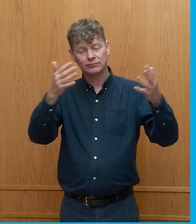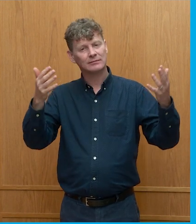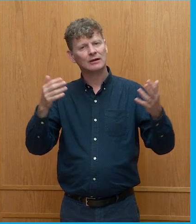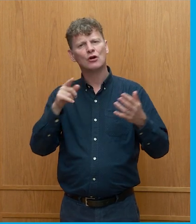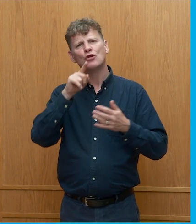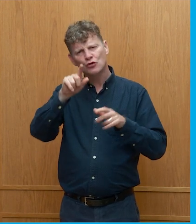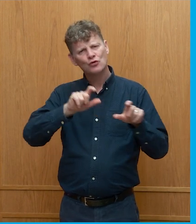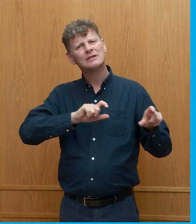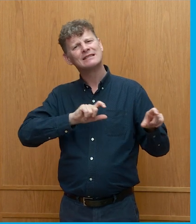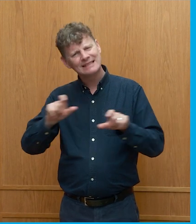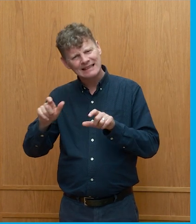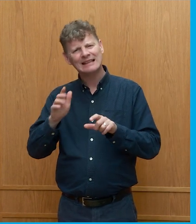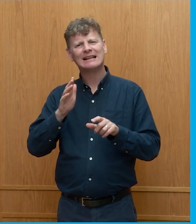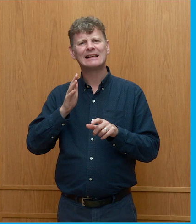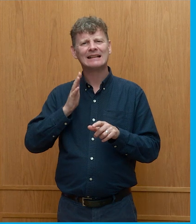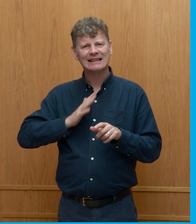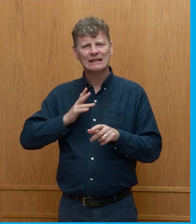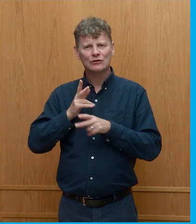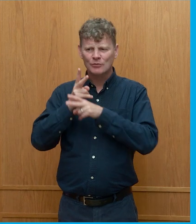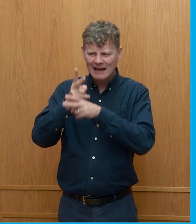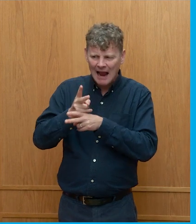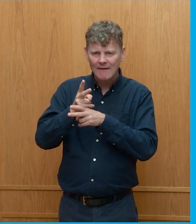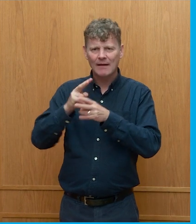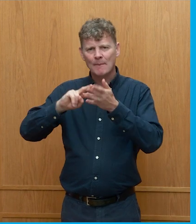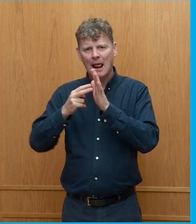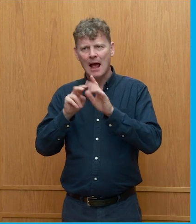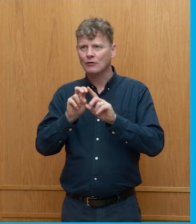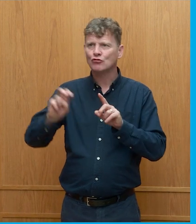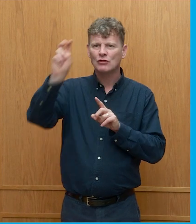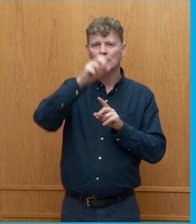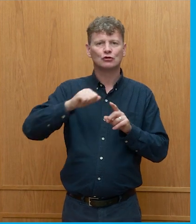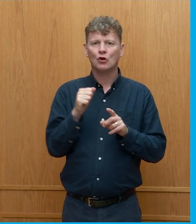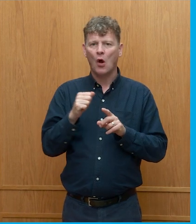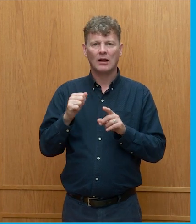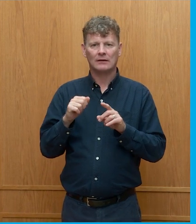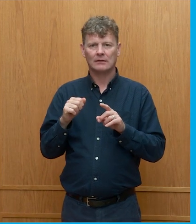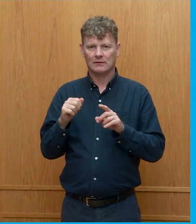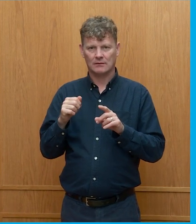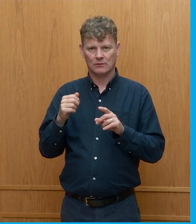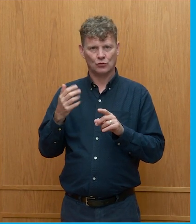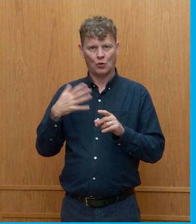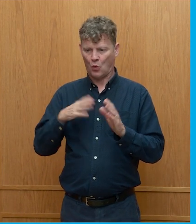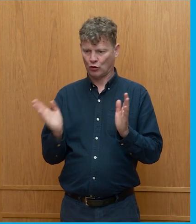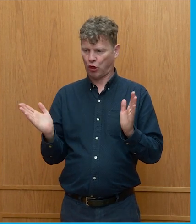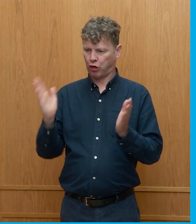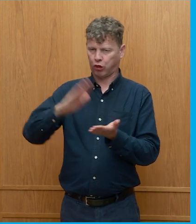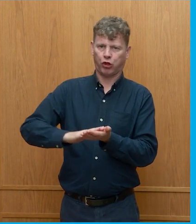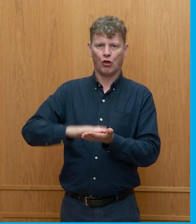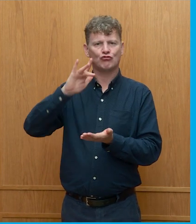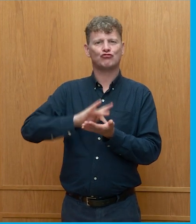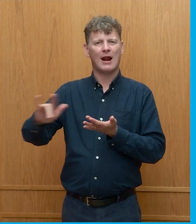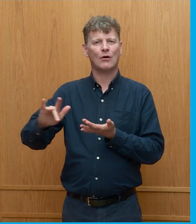need to be quite careful how you plan your trip around Scotland so you don't run out of charge that should not be the case